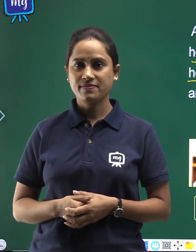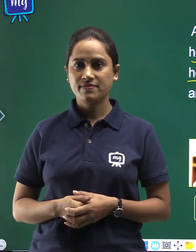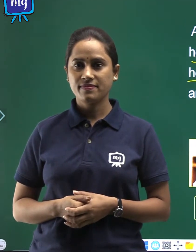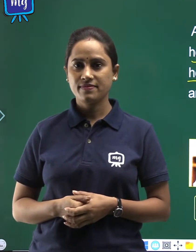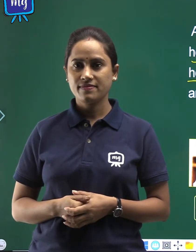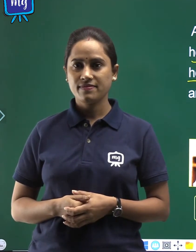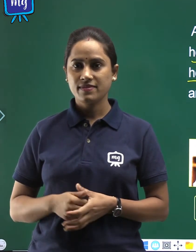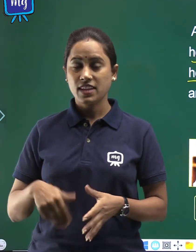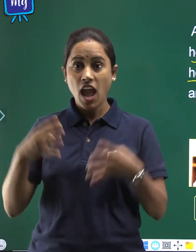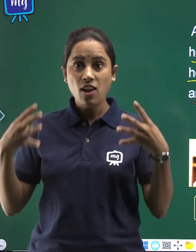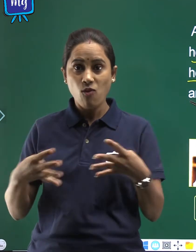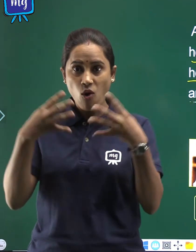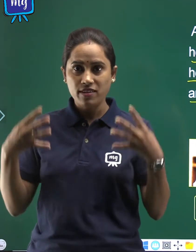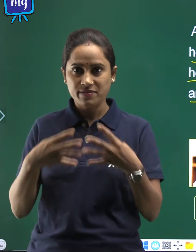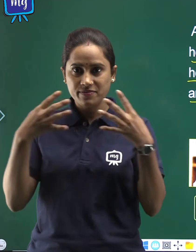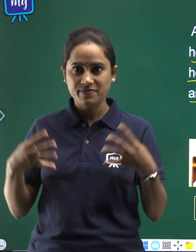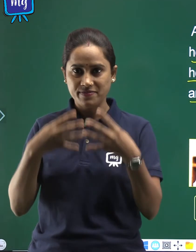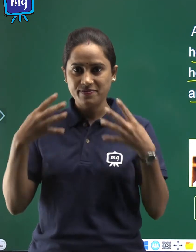And war.